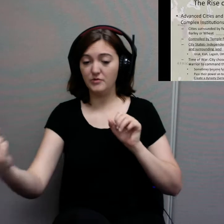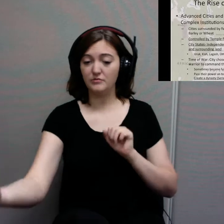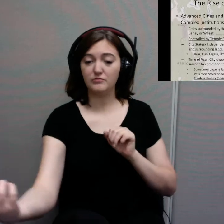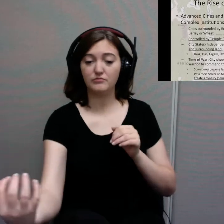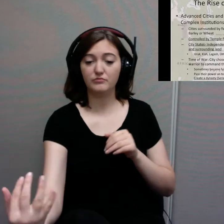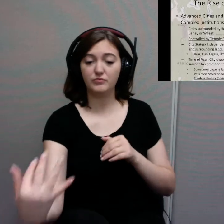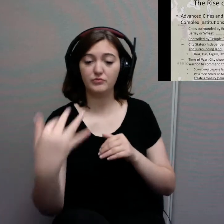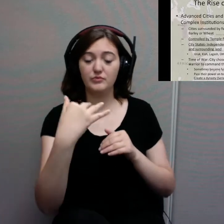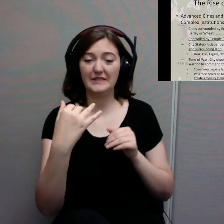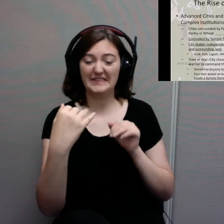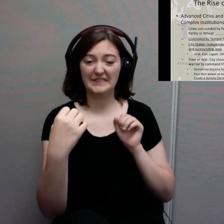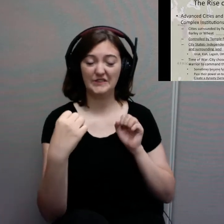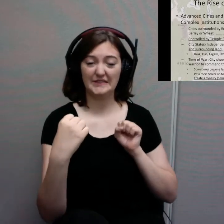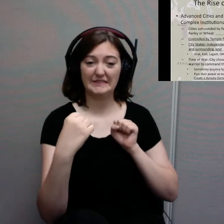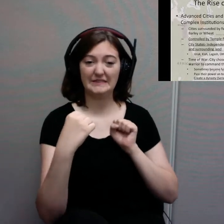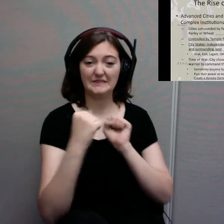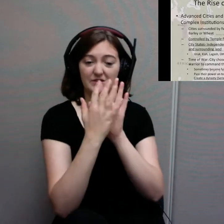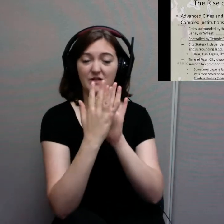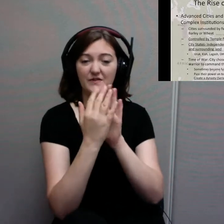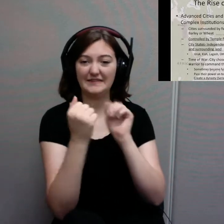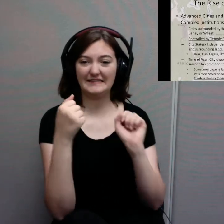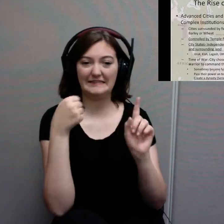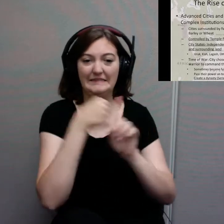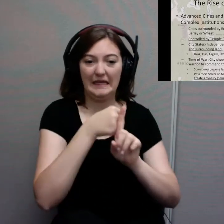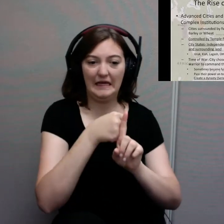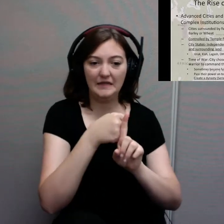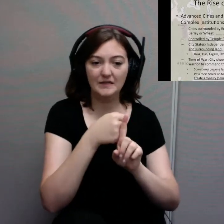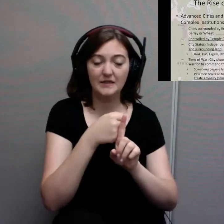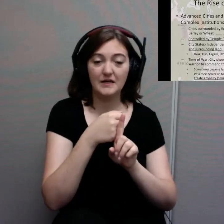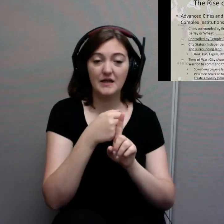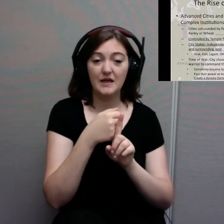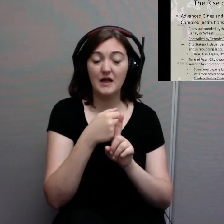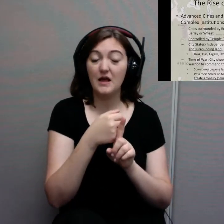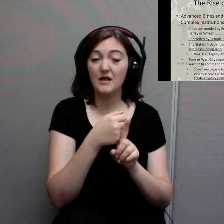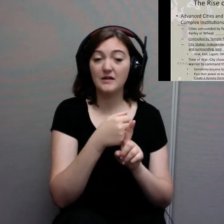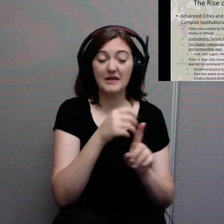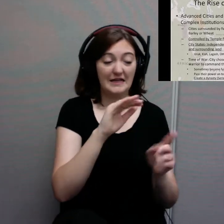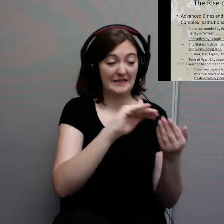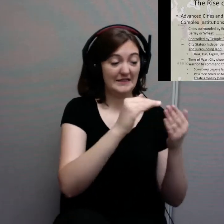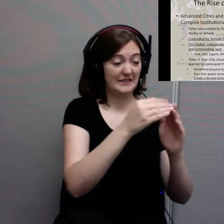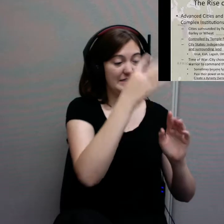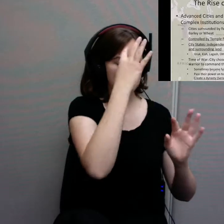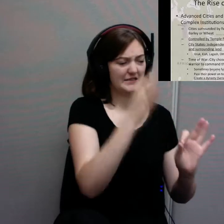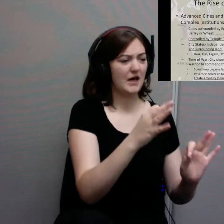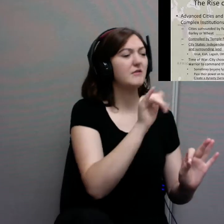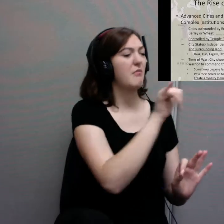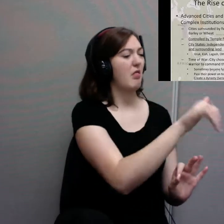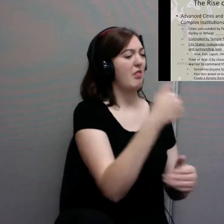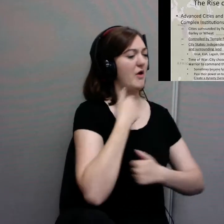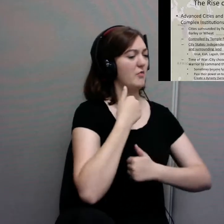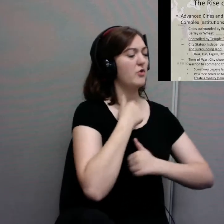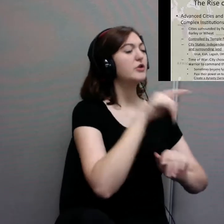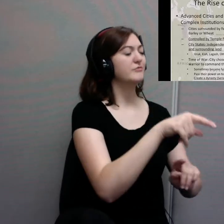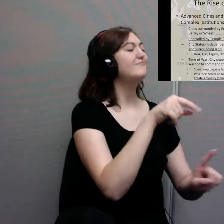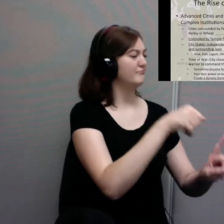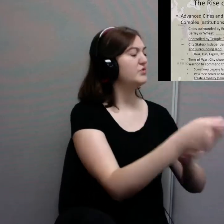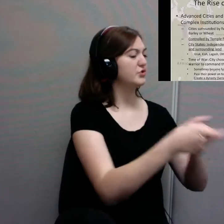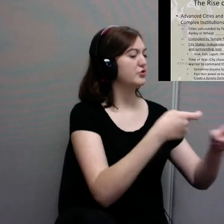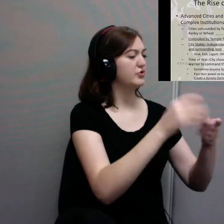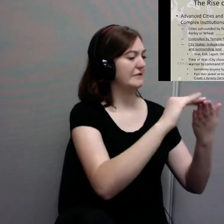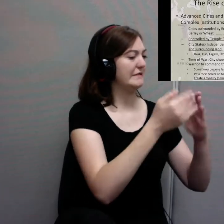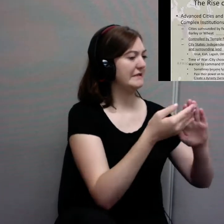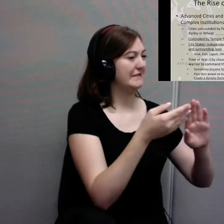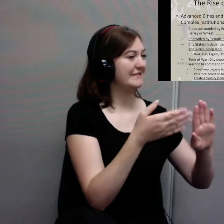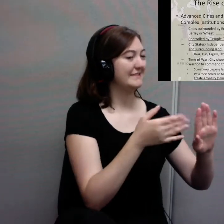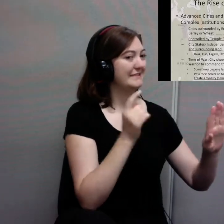a warrior to command the city. Now, this is when things get interesting because, again, this is early